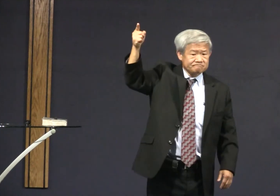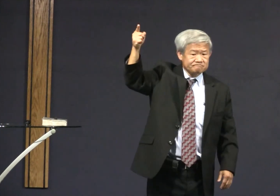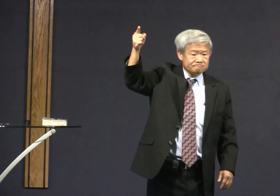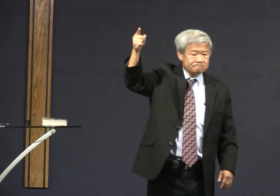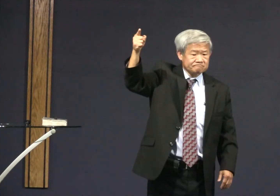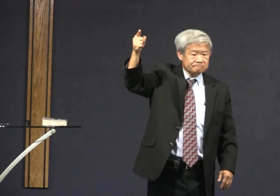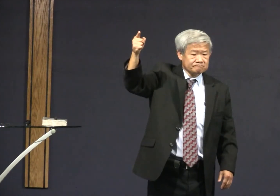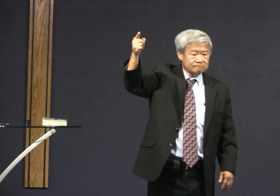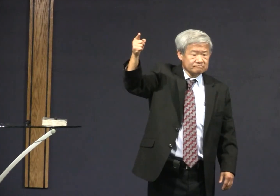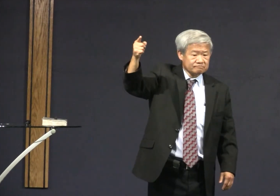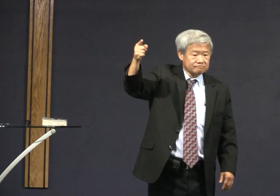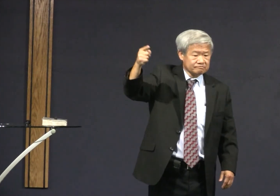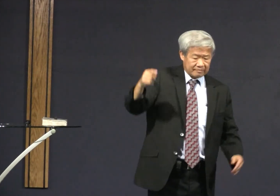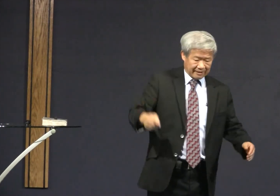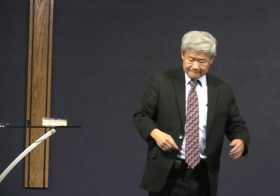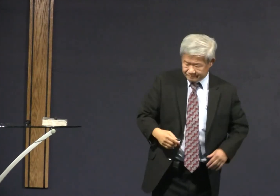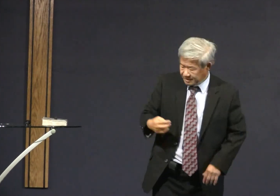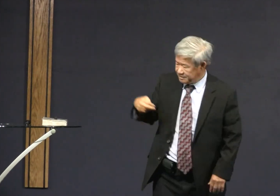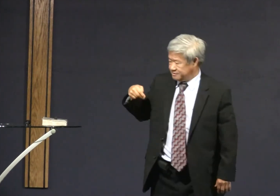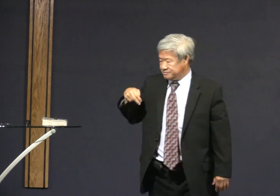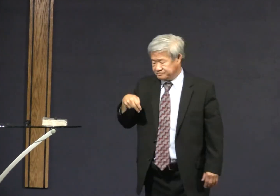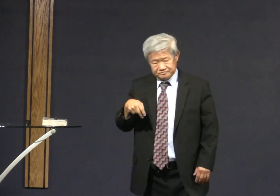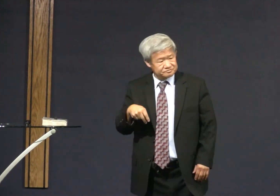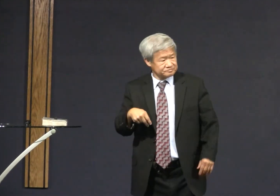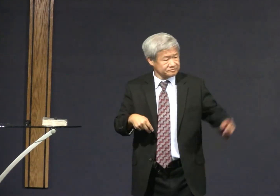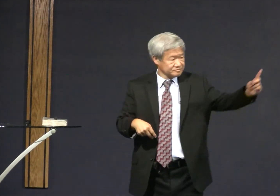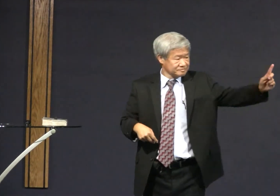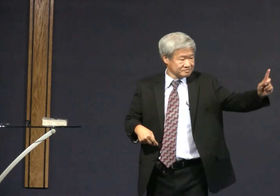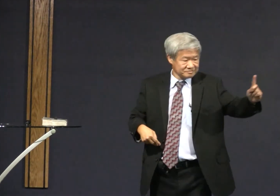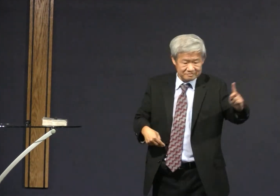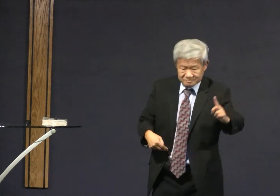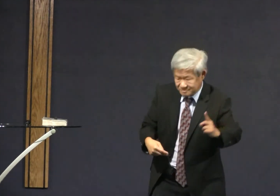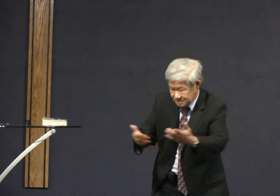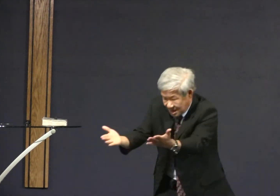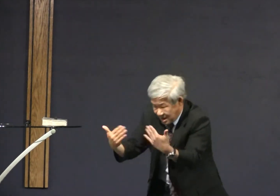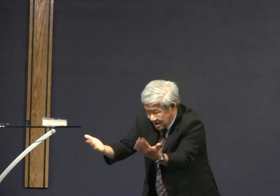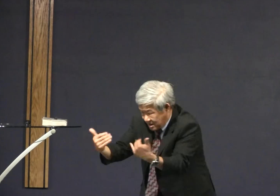so rebuke the works of darkness and someone